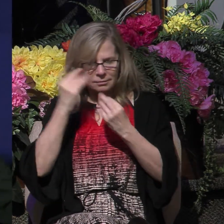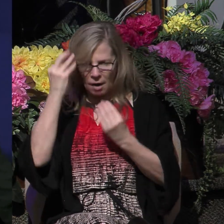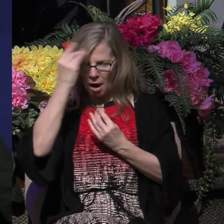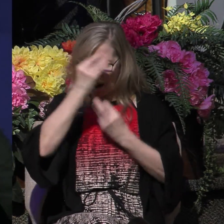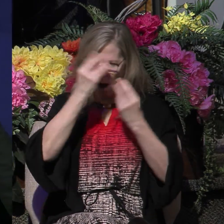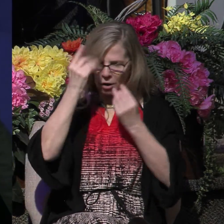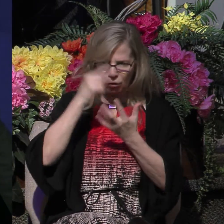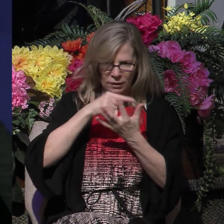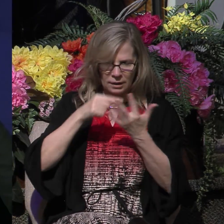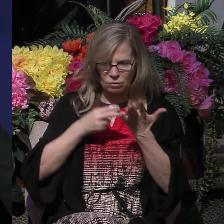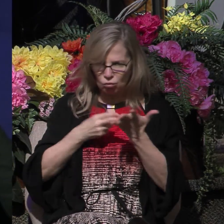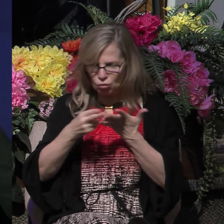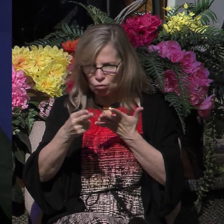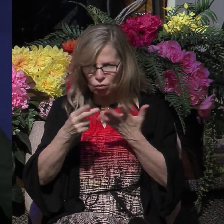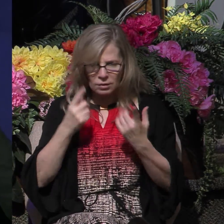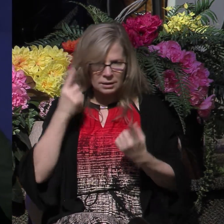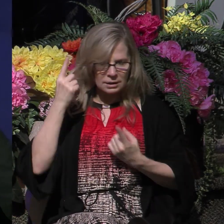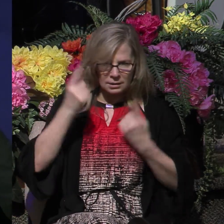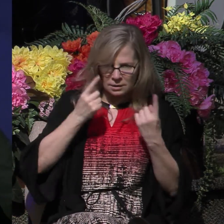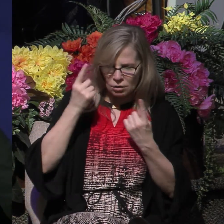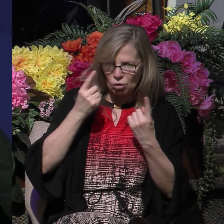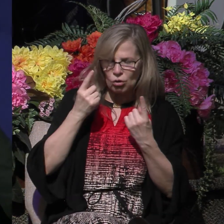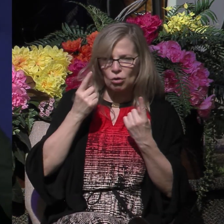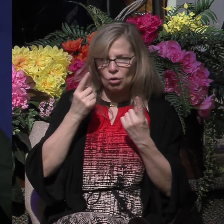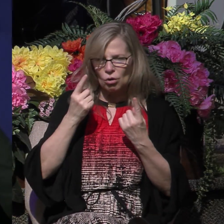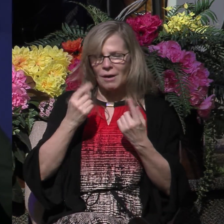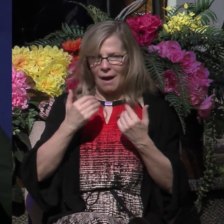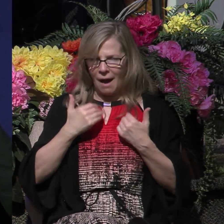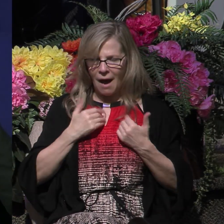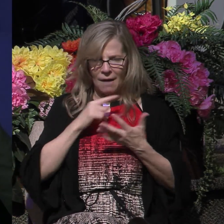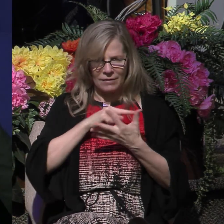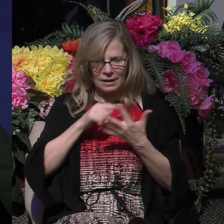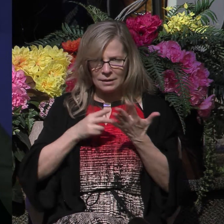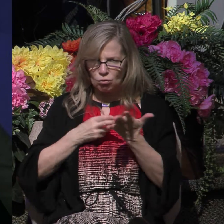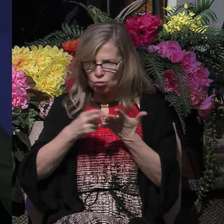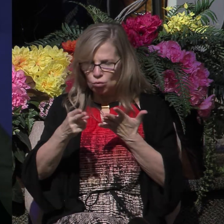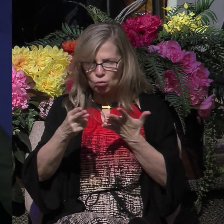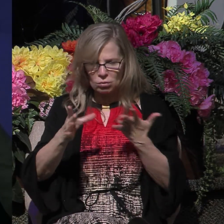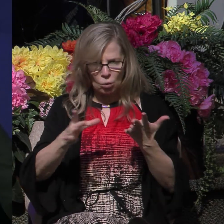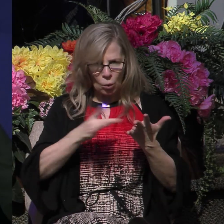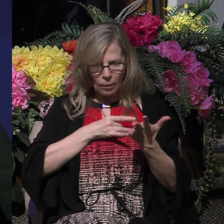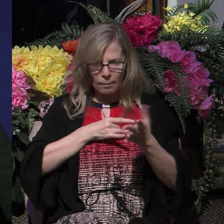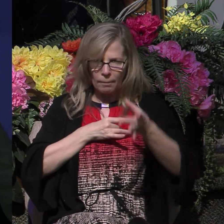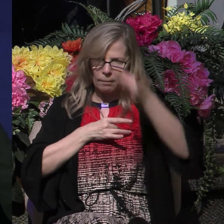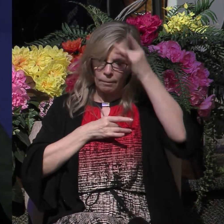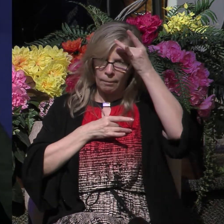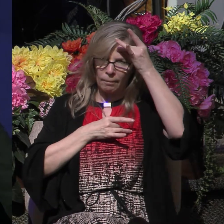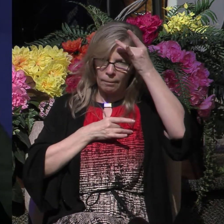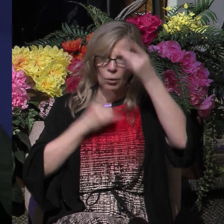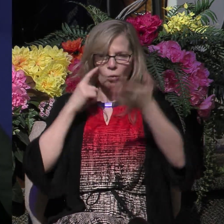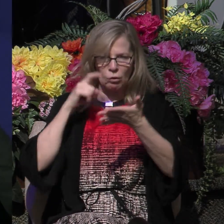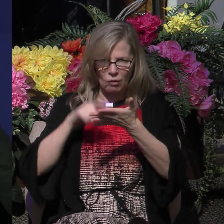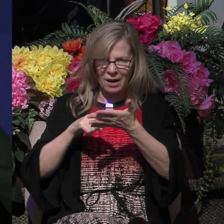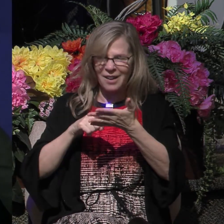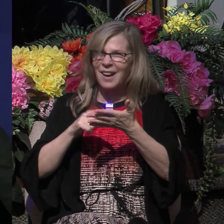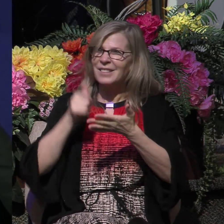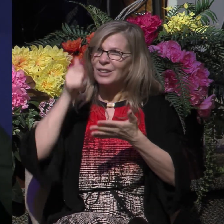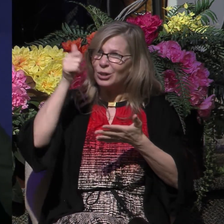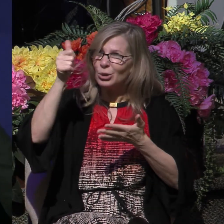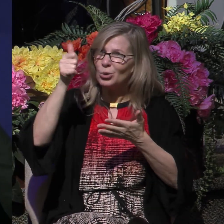consider them, to have these truths permeate us, that we would recognize that you indeed are on the throne, and